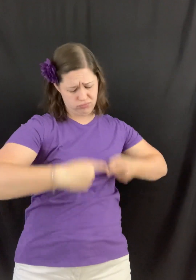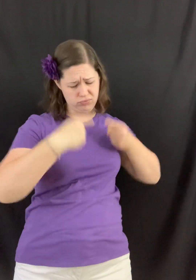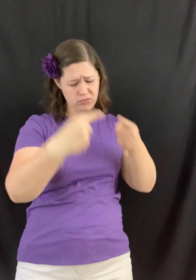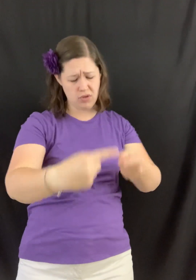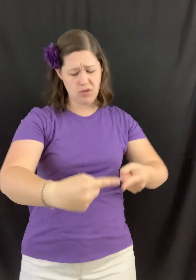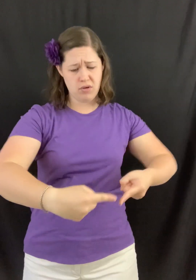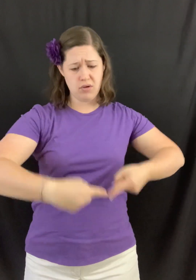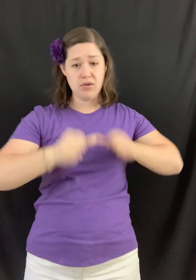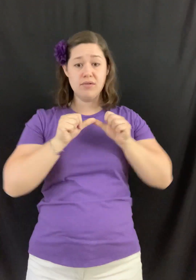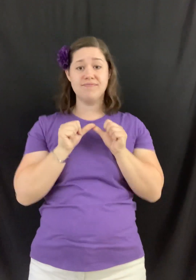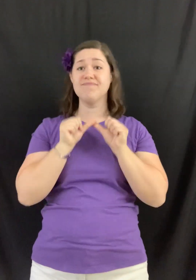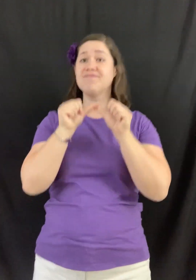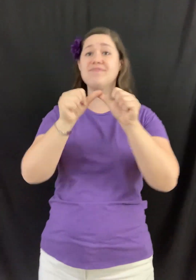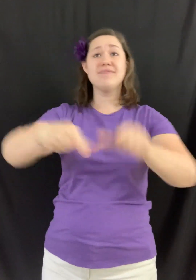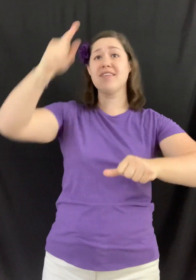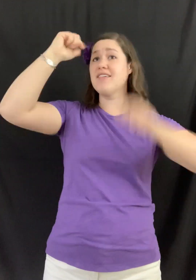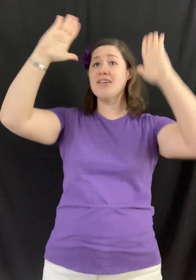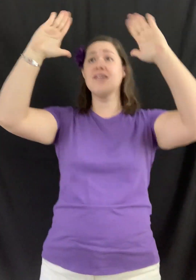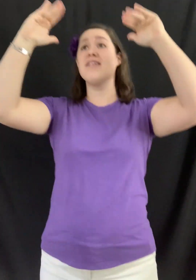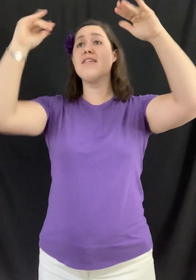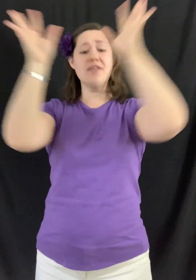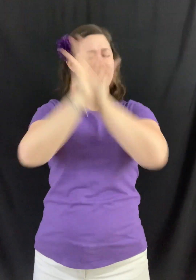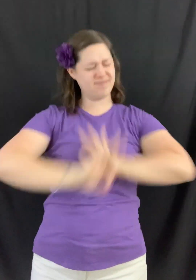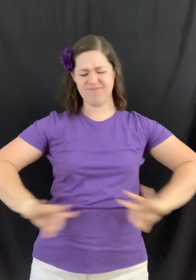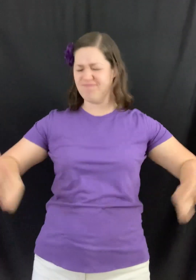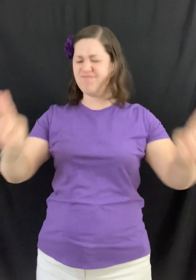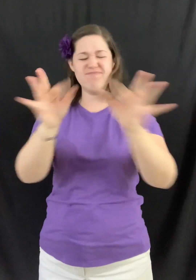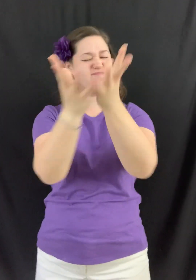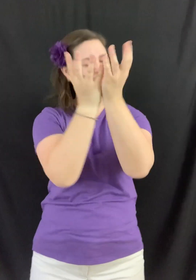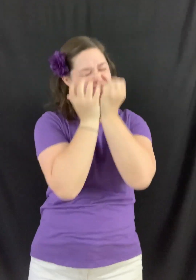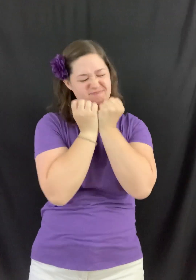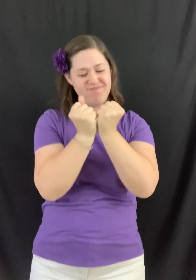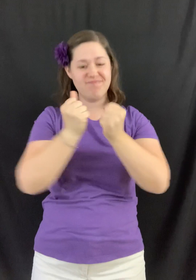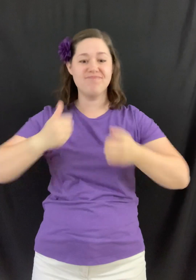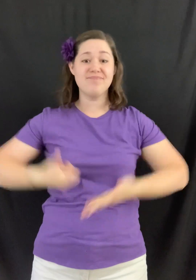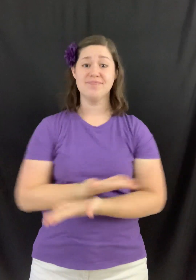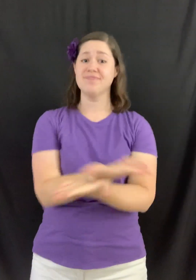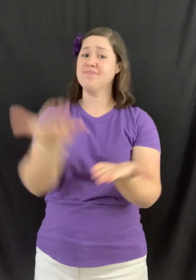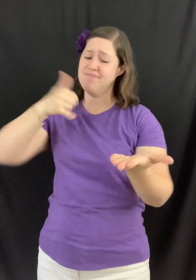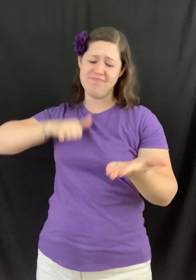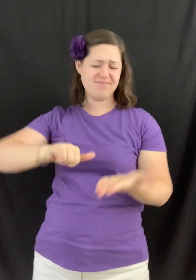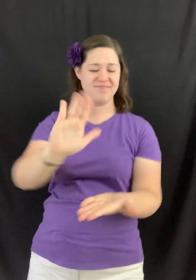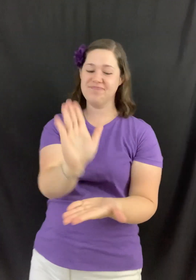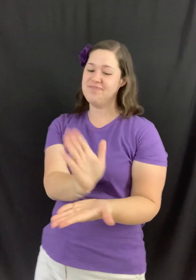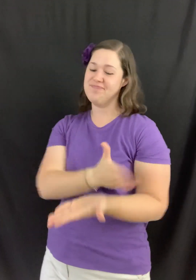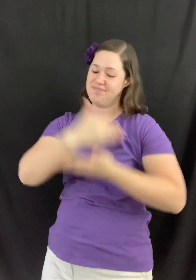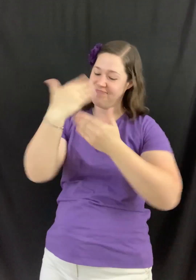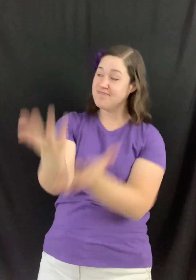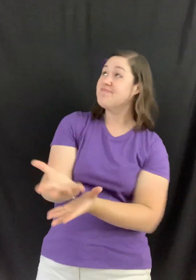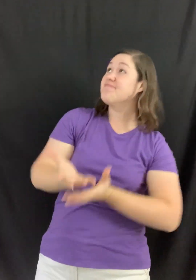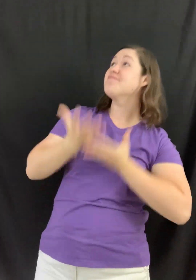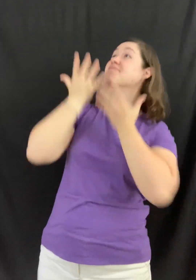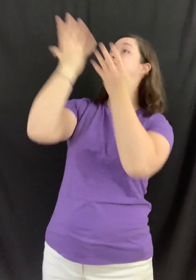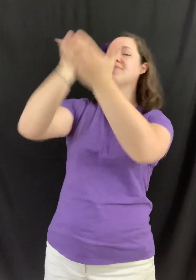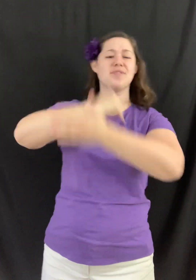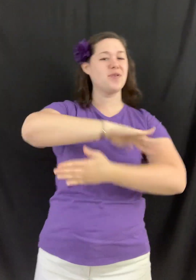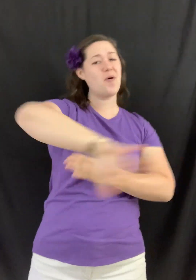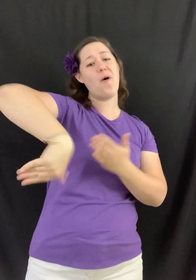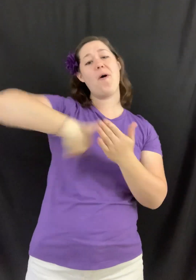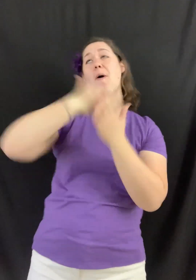trial No worth and gold, our only hope and faith Our song will rise All